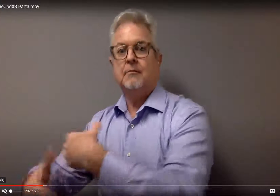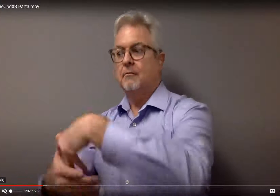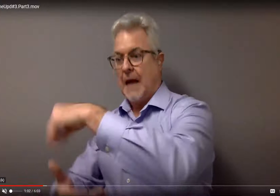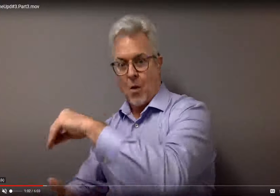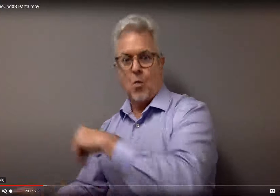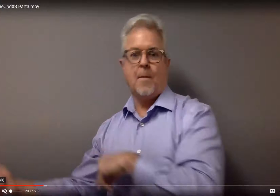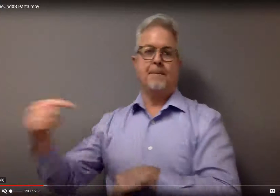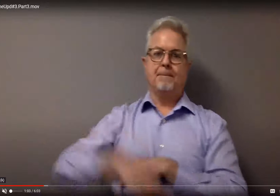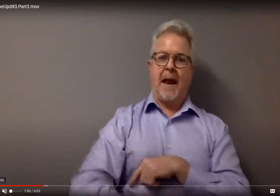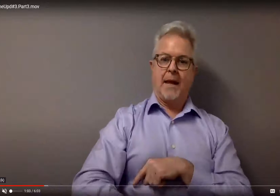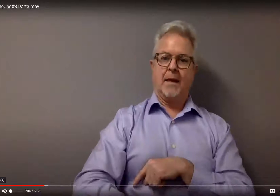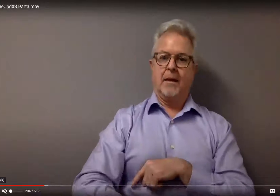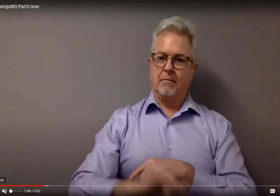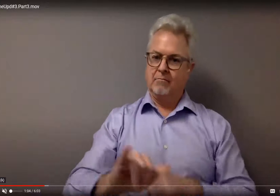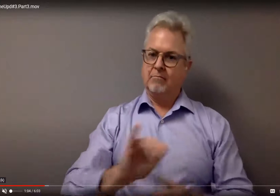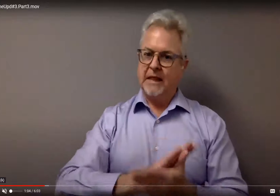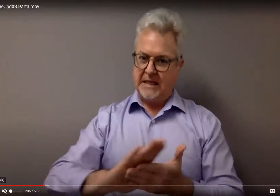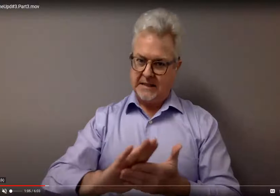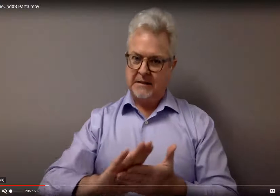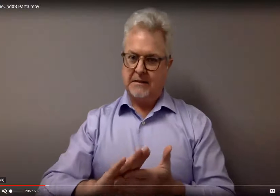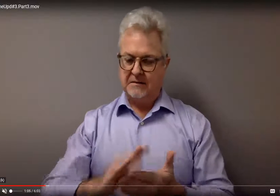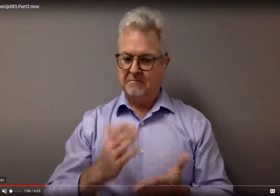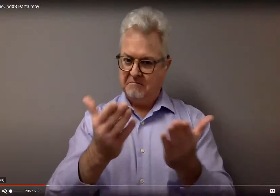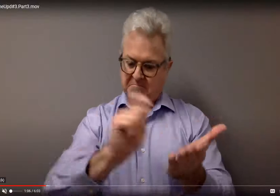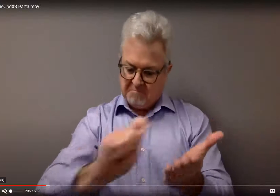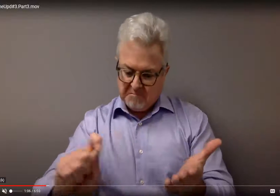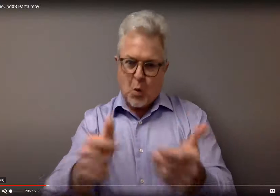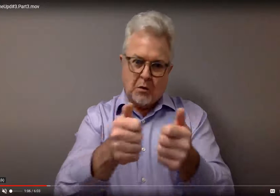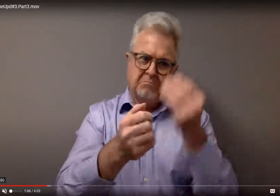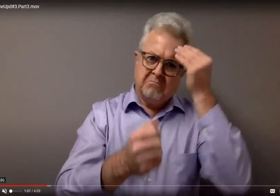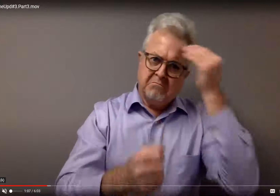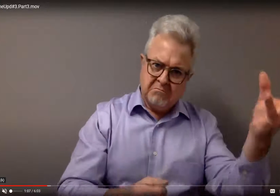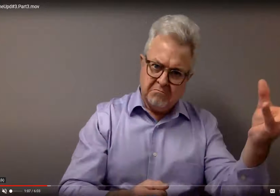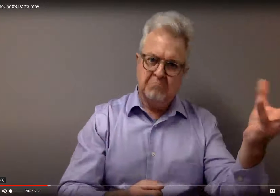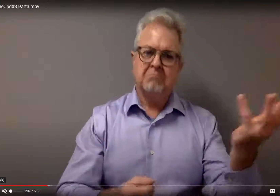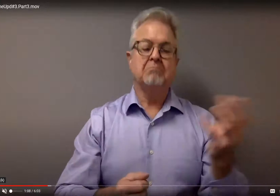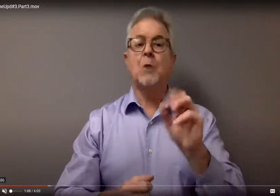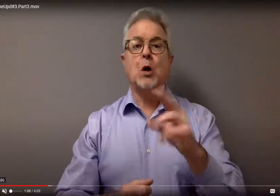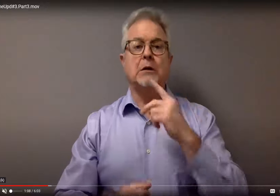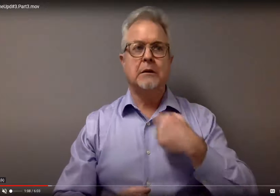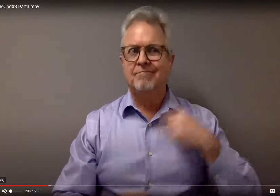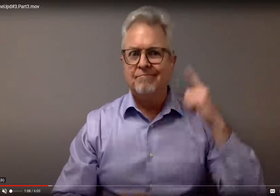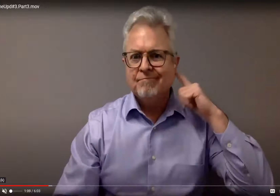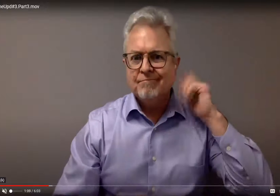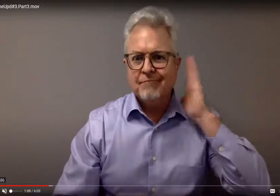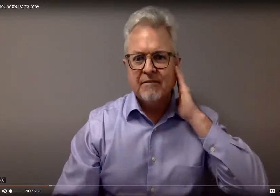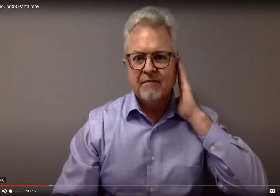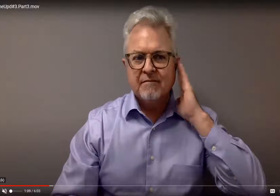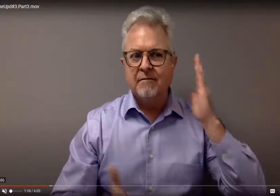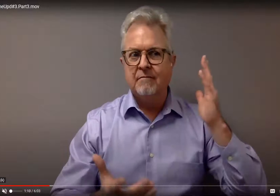occurs and where you get your vaccine and bring you back to your car. You can text that or write that to them, or